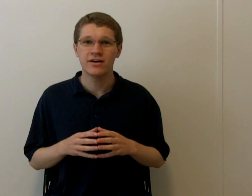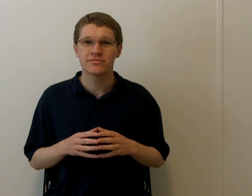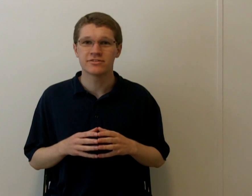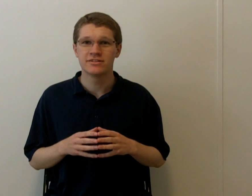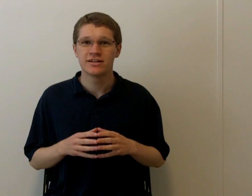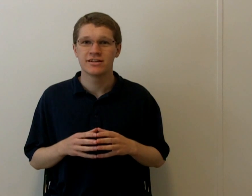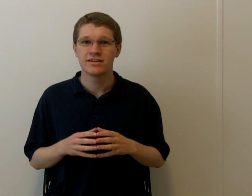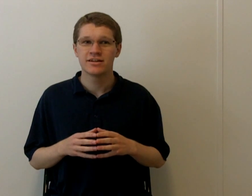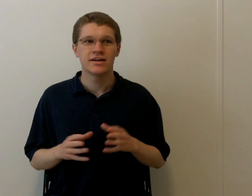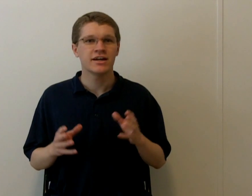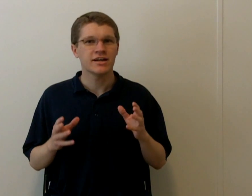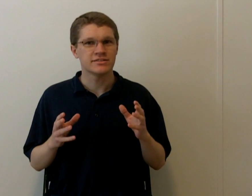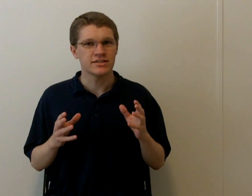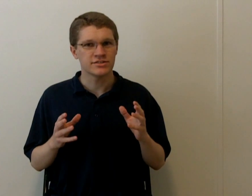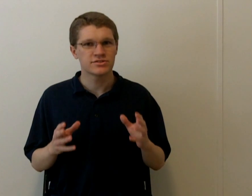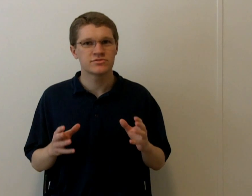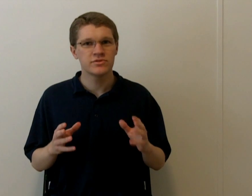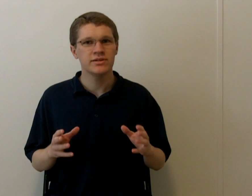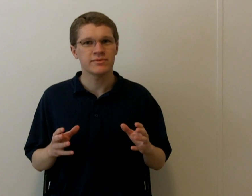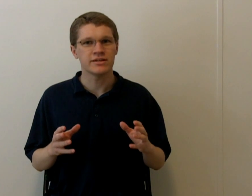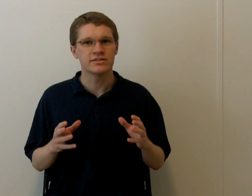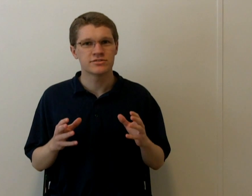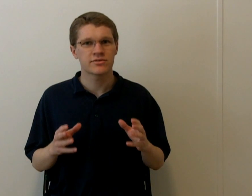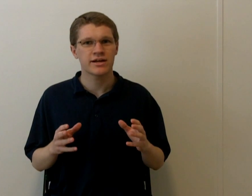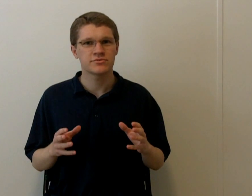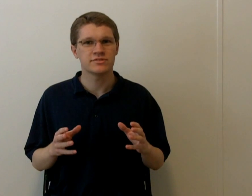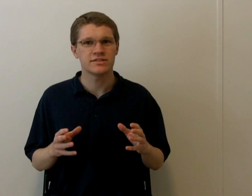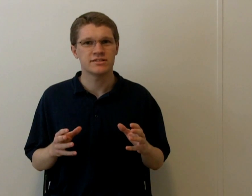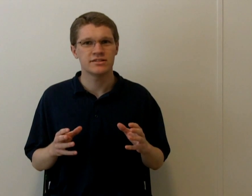offer, it's extremely scratch-resistant.